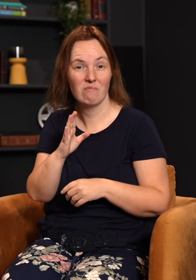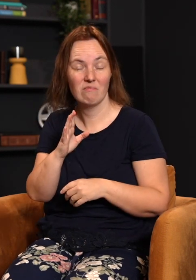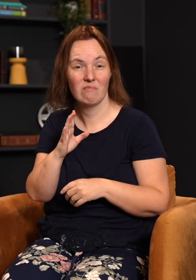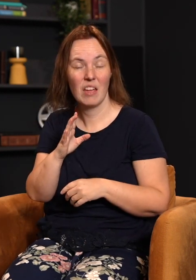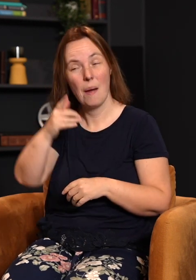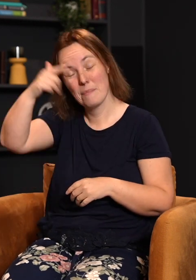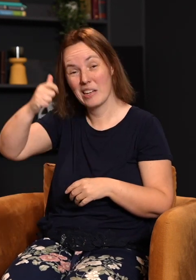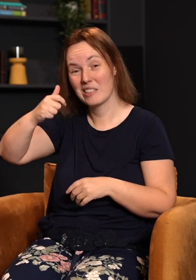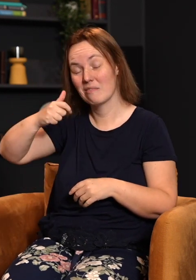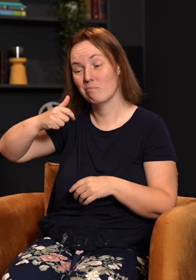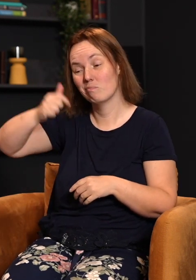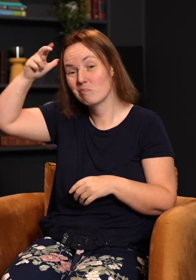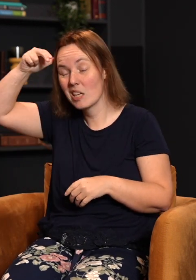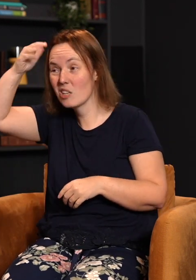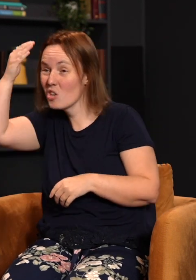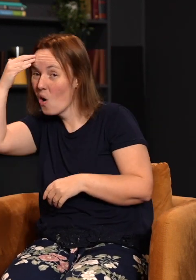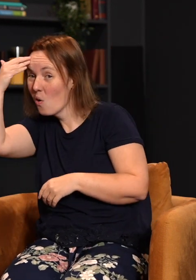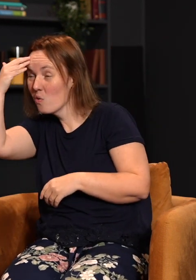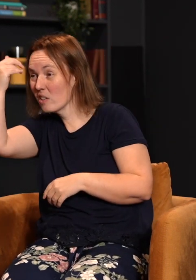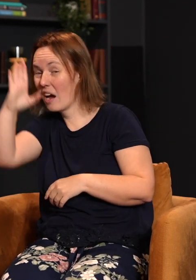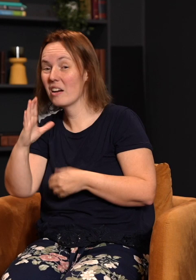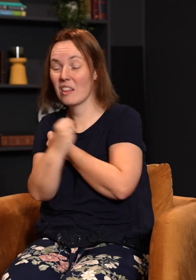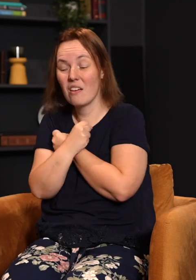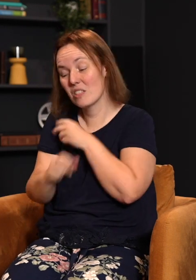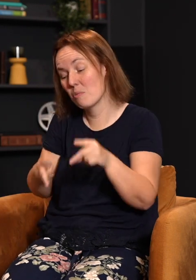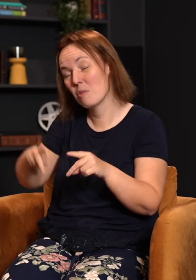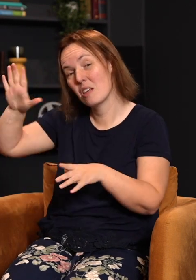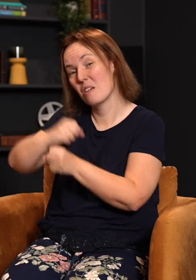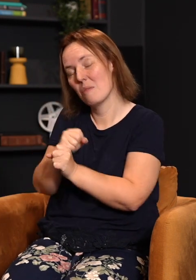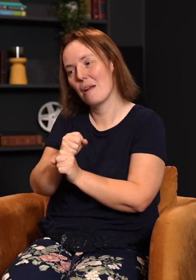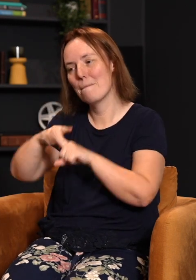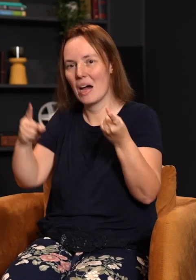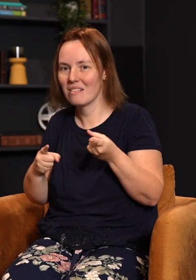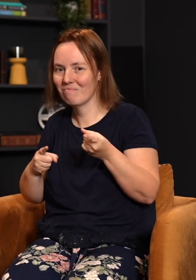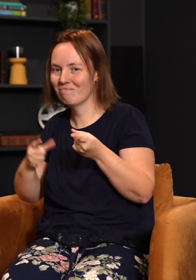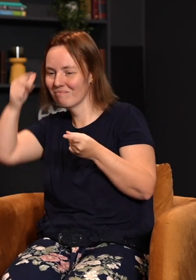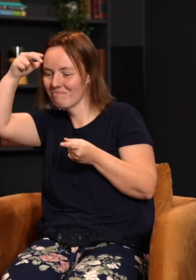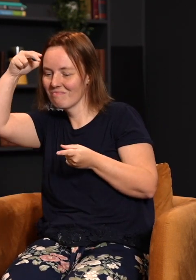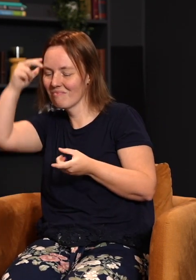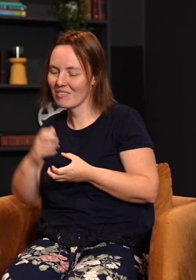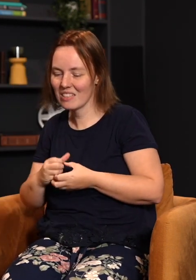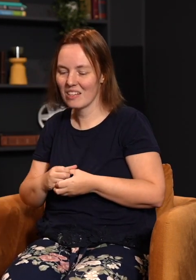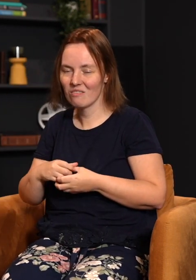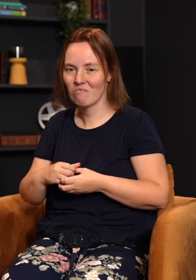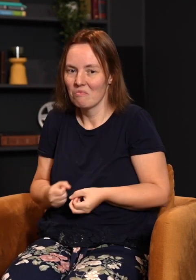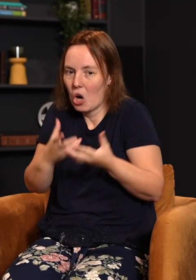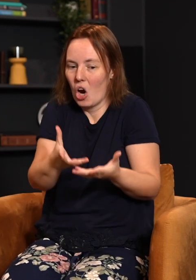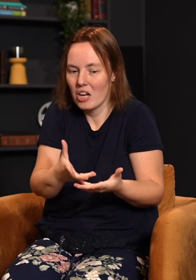checkmate. Because I know God loves these people he made, but I've caused them to sin. They've fallen from God. I know